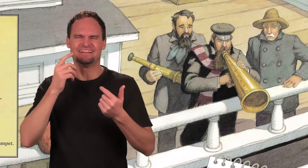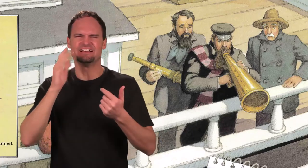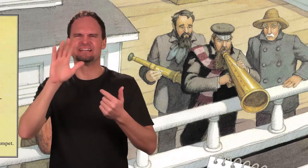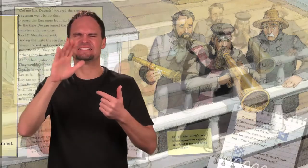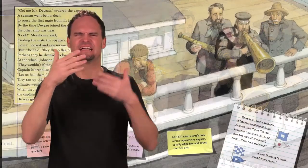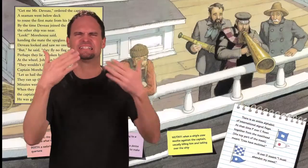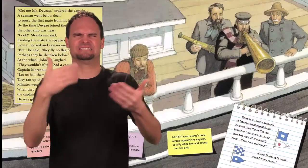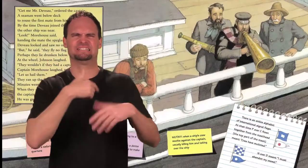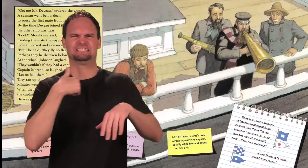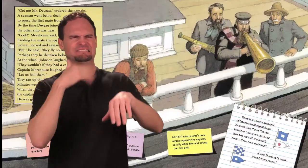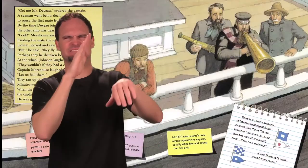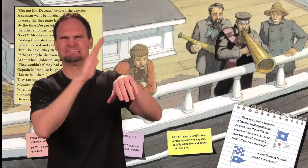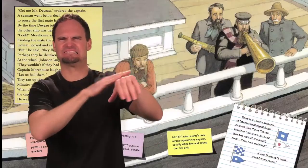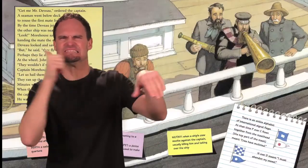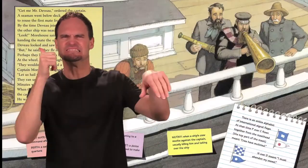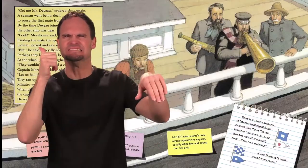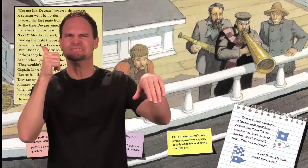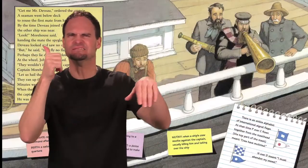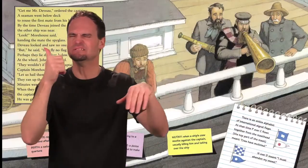let us hail them.